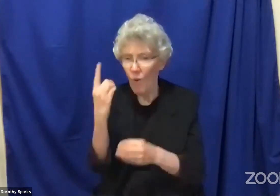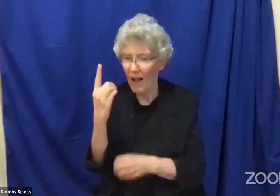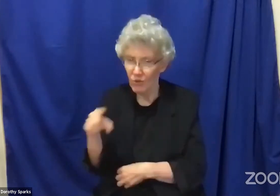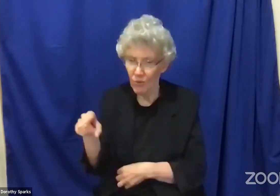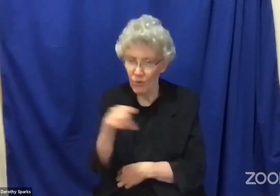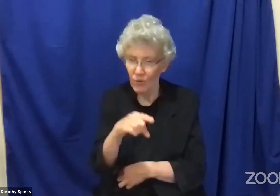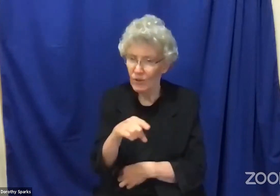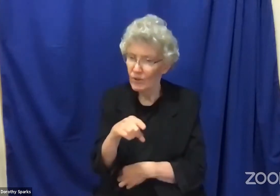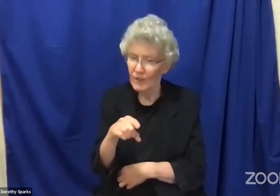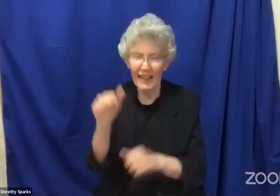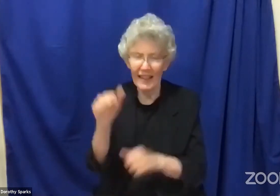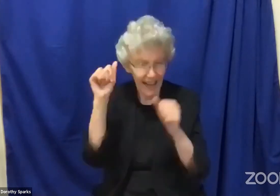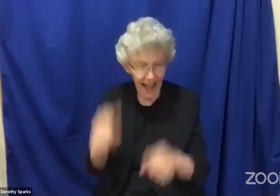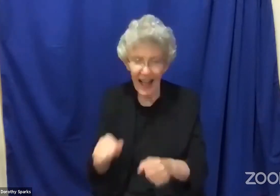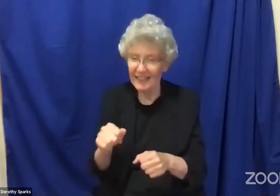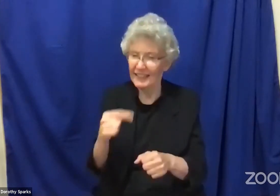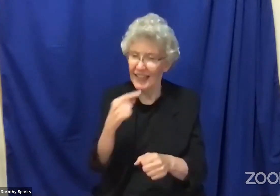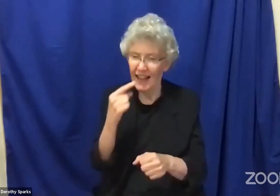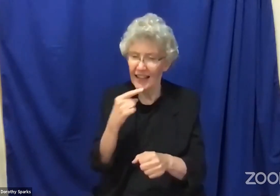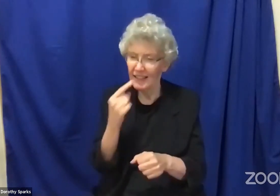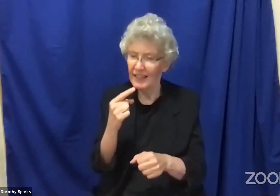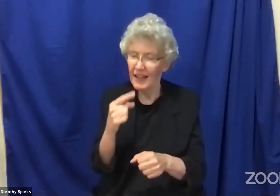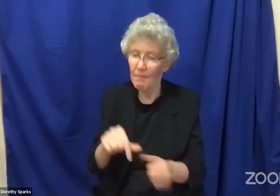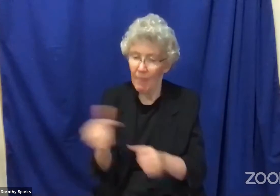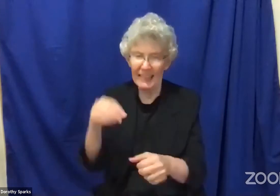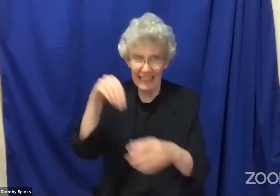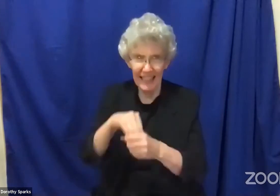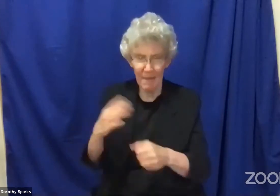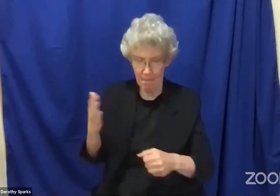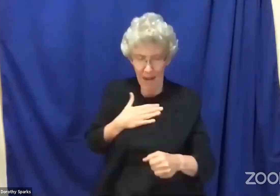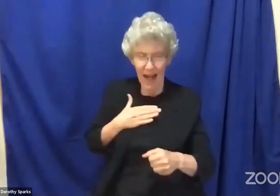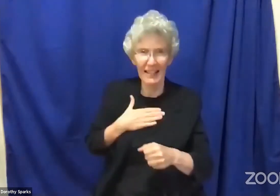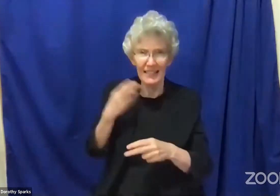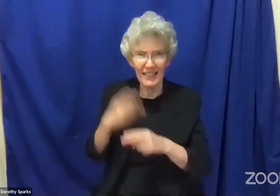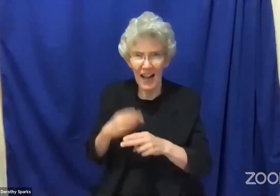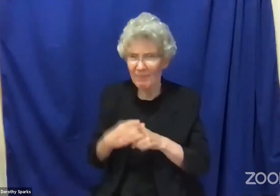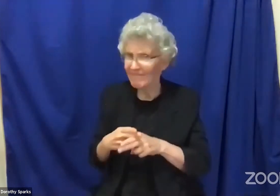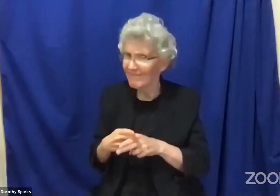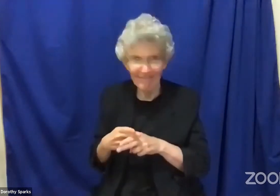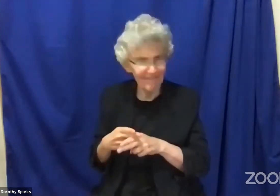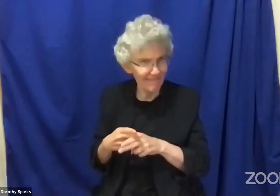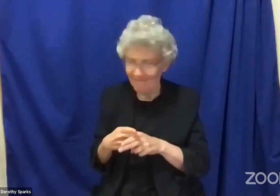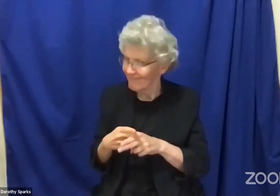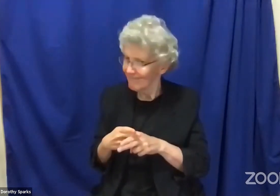There were some, but not one of you can say that you were baptized in my name.